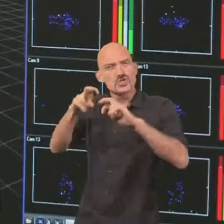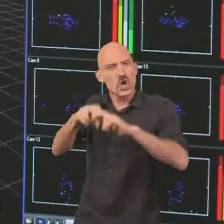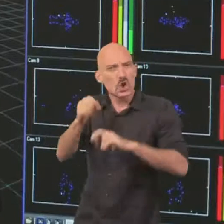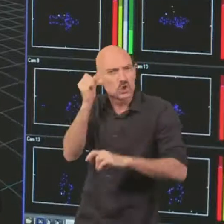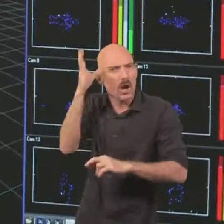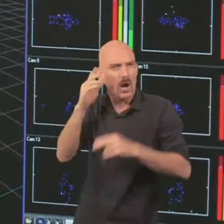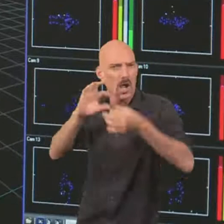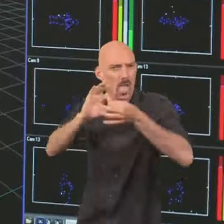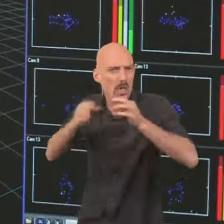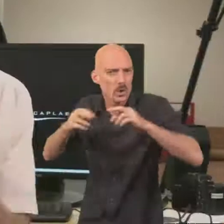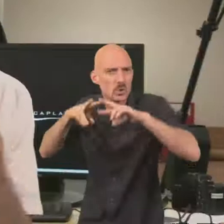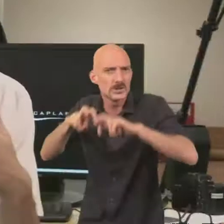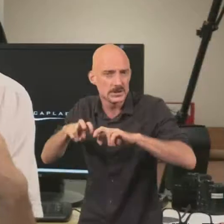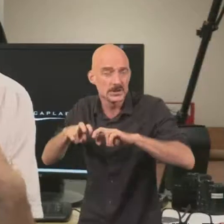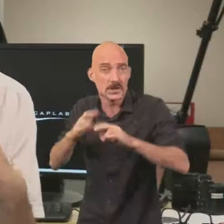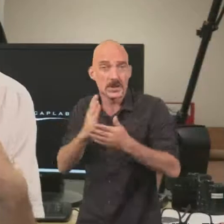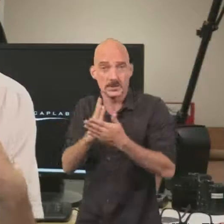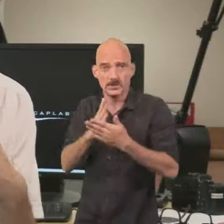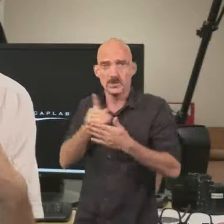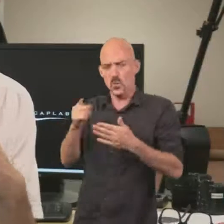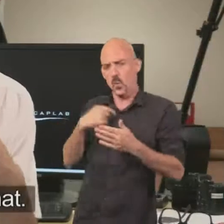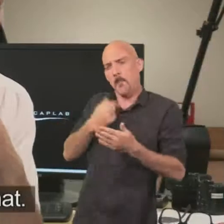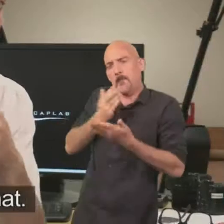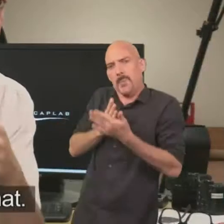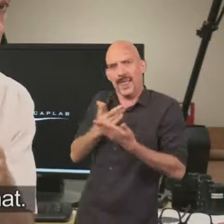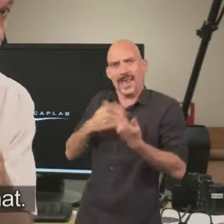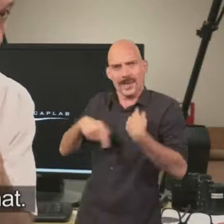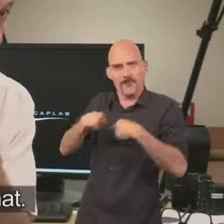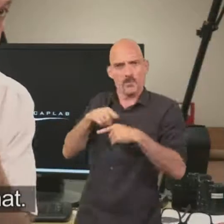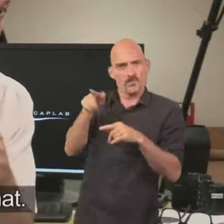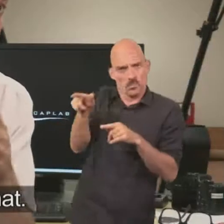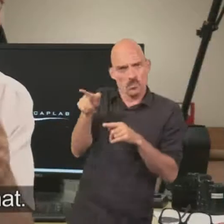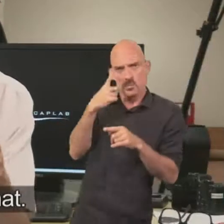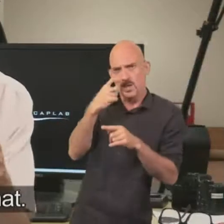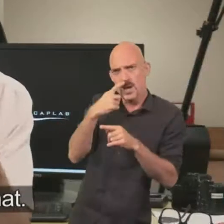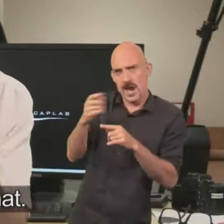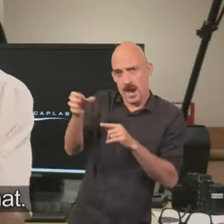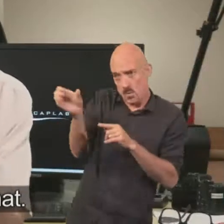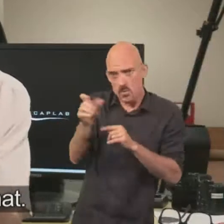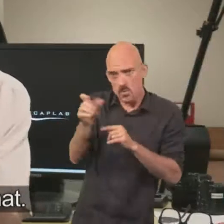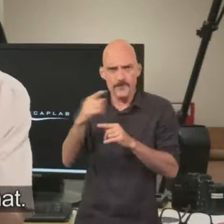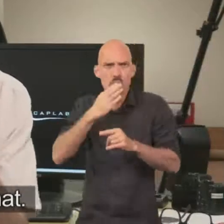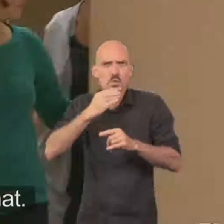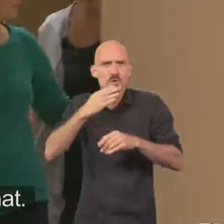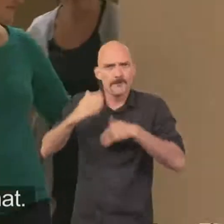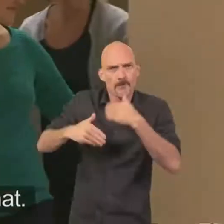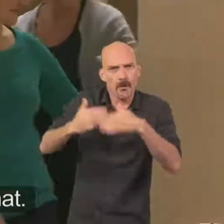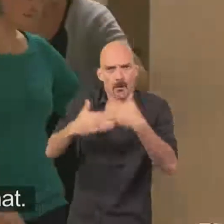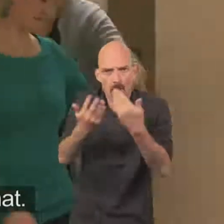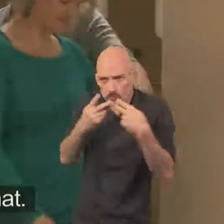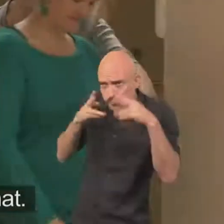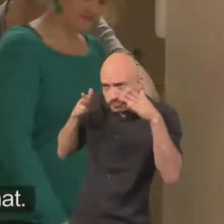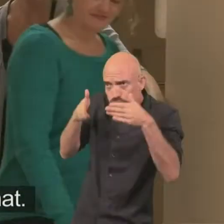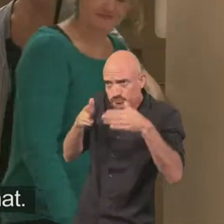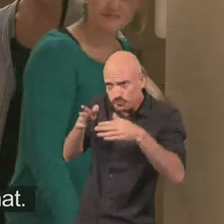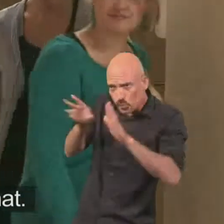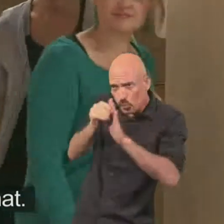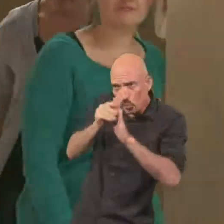researcher in linguistics. We believe that what we do will be very helpful for people who want to do that.